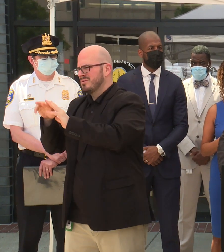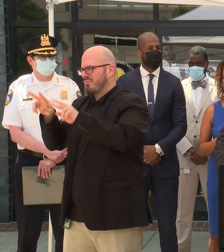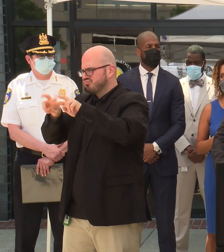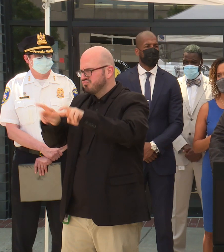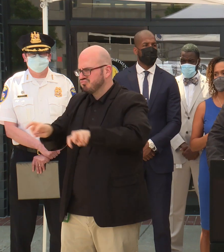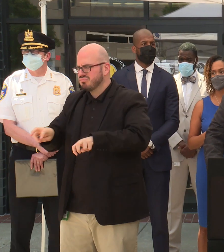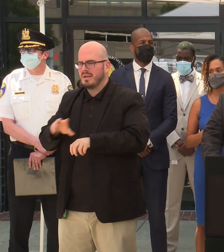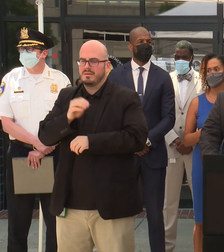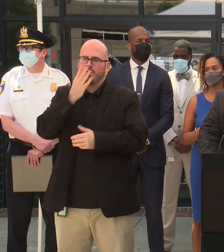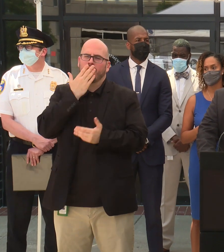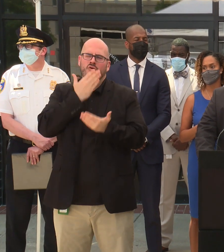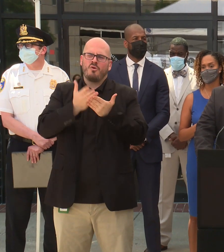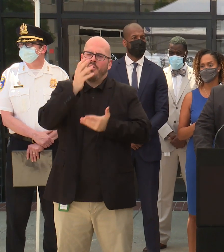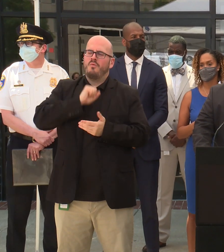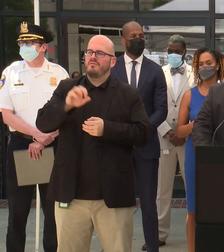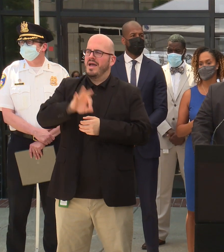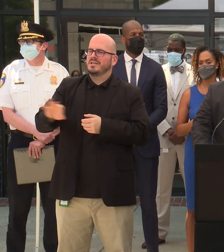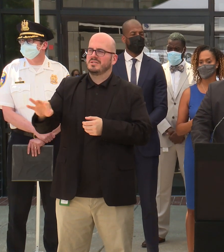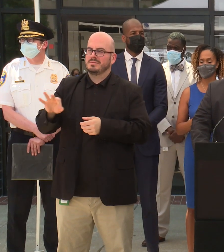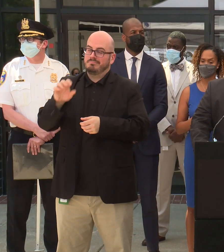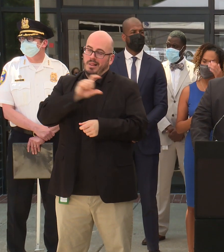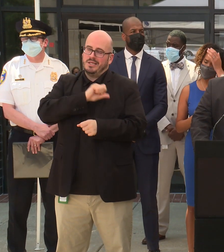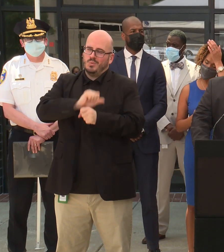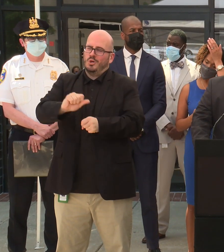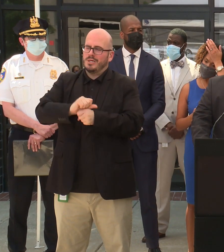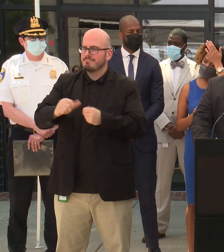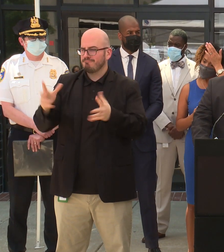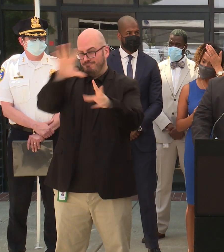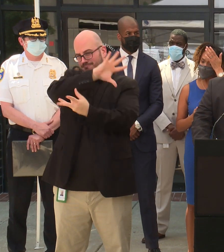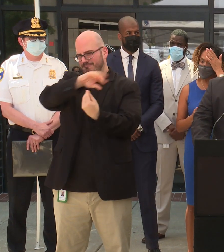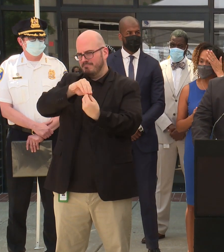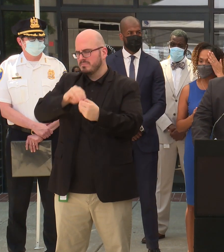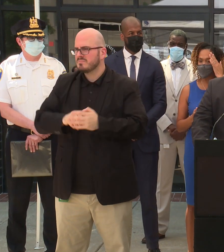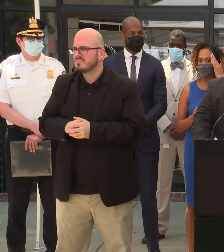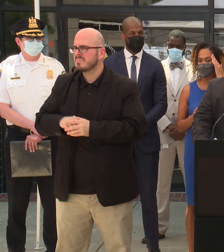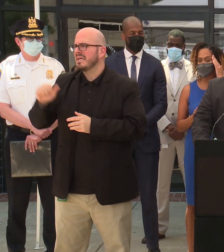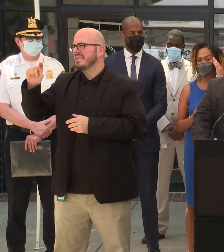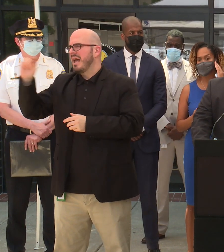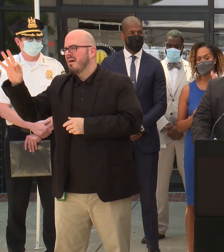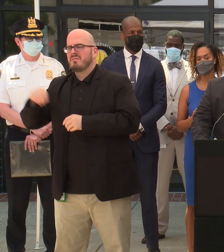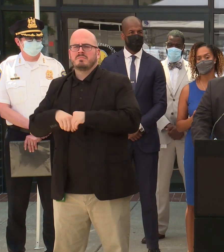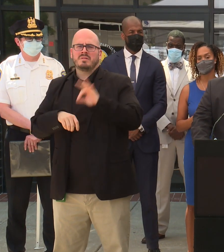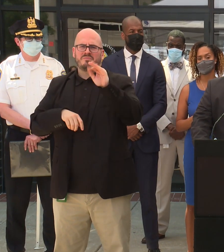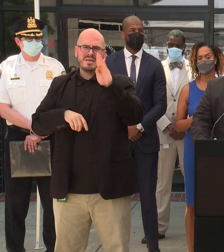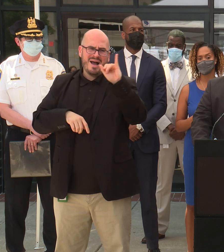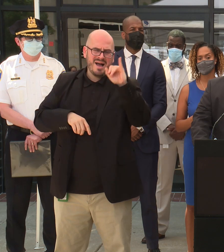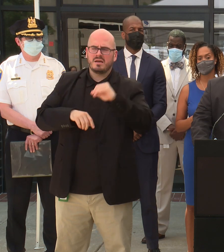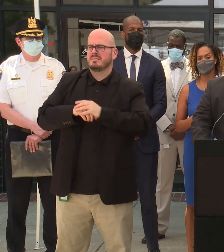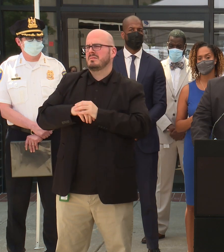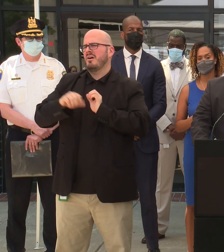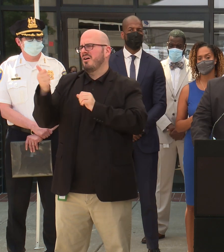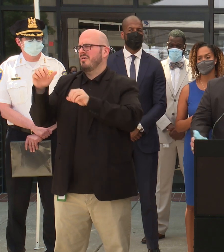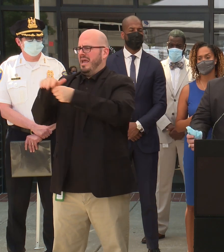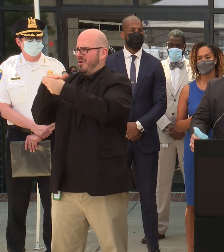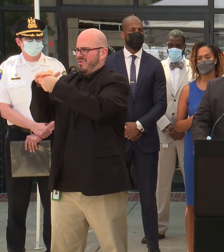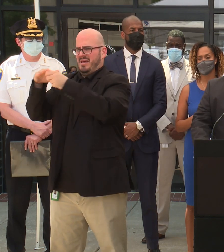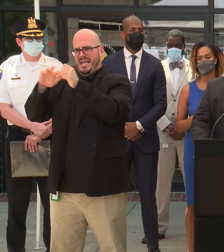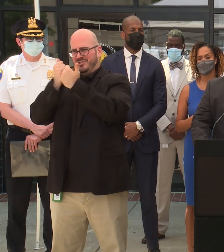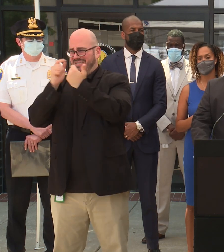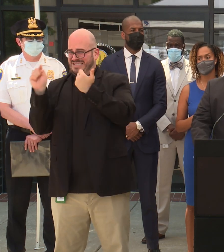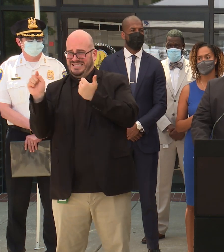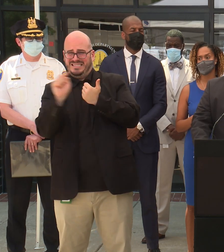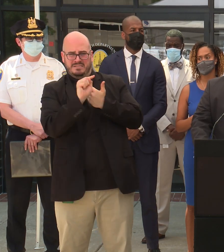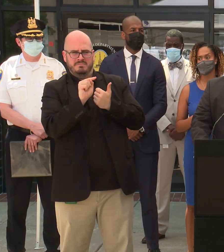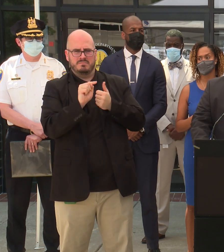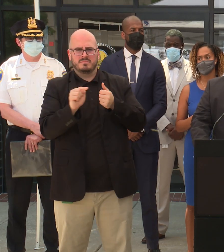fashioned police work partnerships with the ATF, the FBI, other area agencies. It